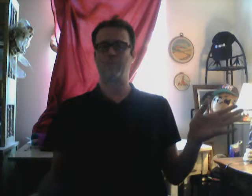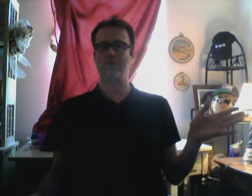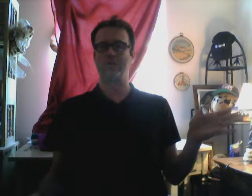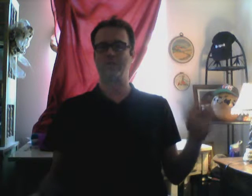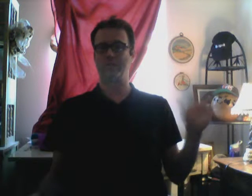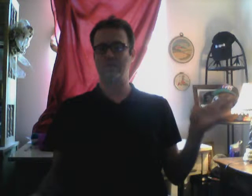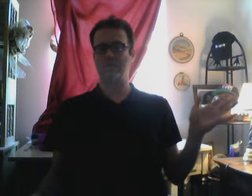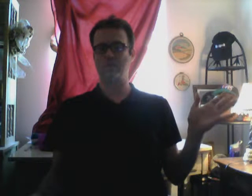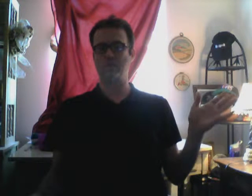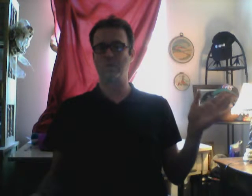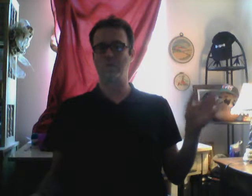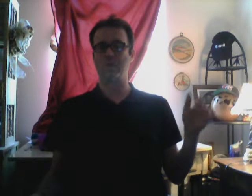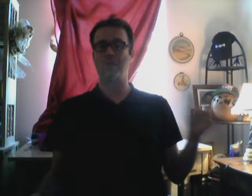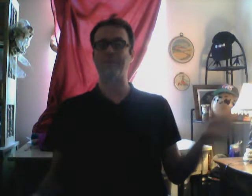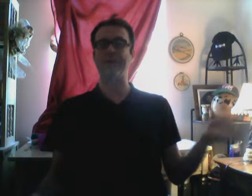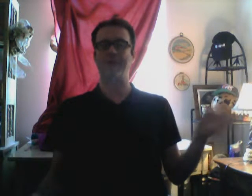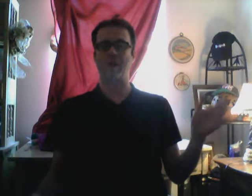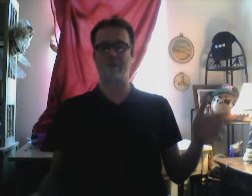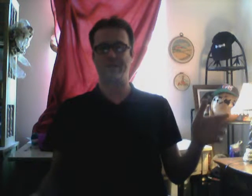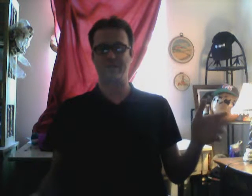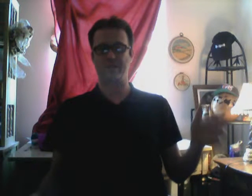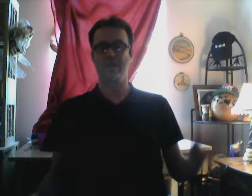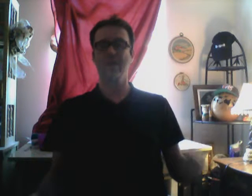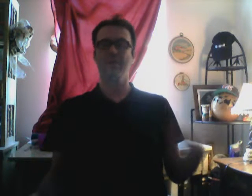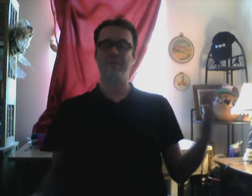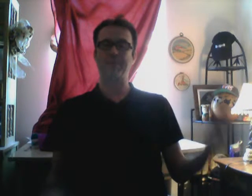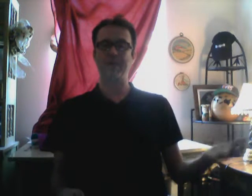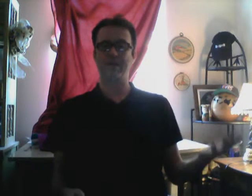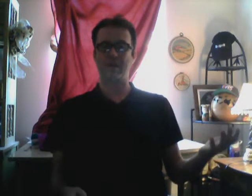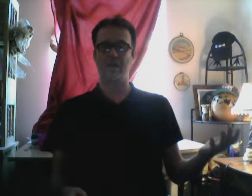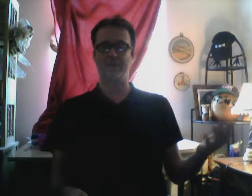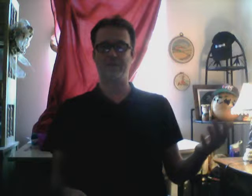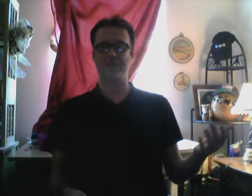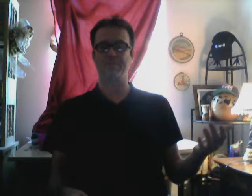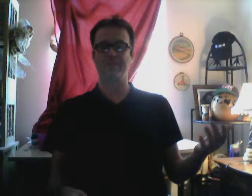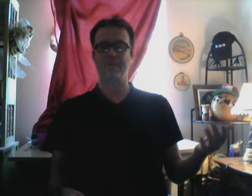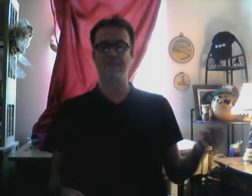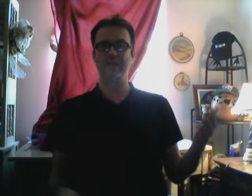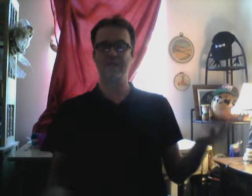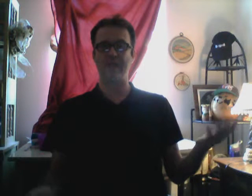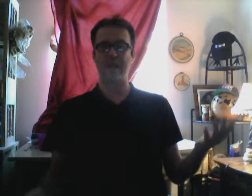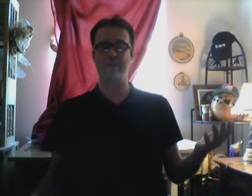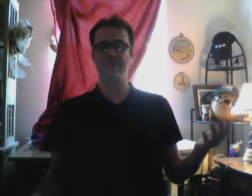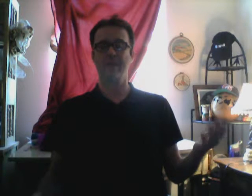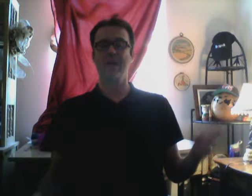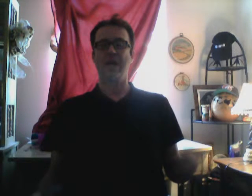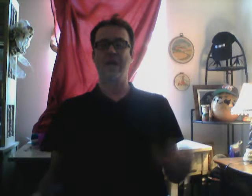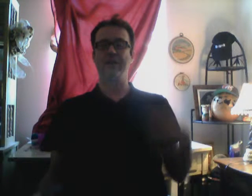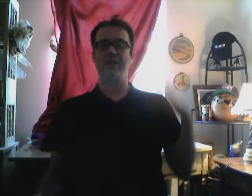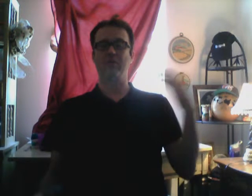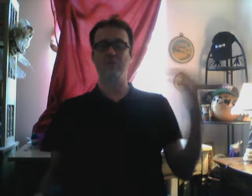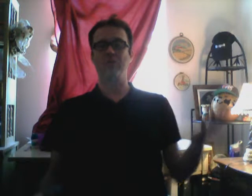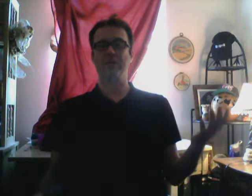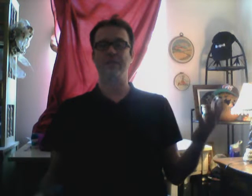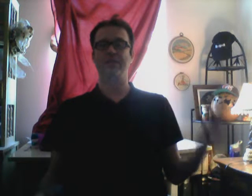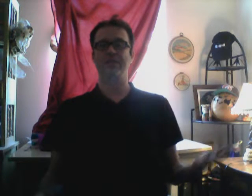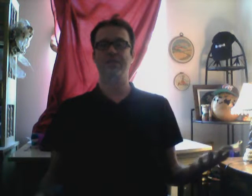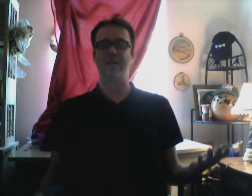principal. As you would. A bank officer. But the bank officer. been. Kidnapped. And they're looting. The estate.